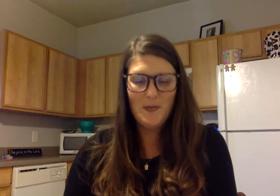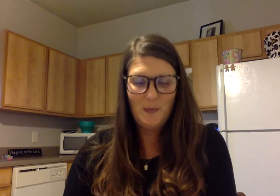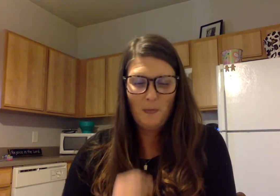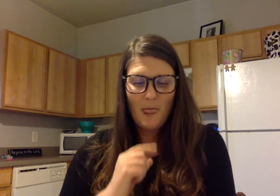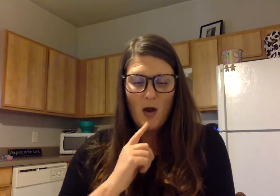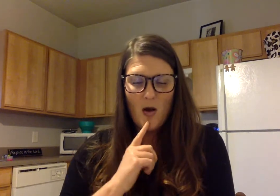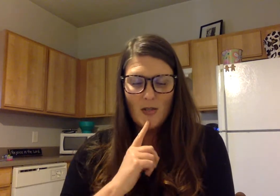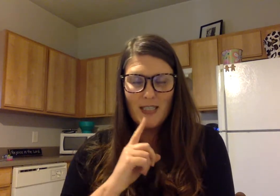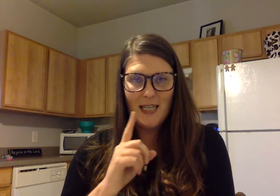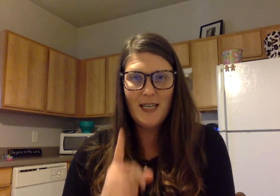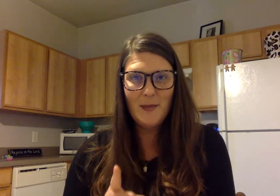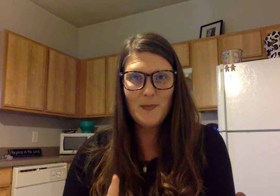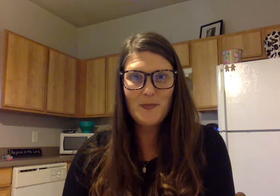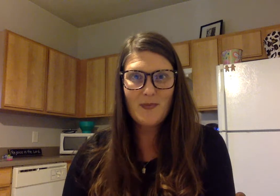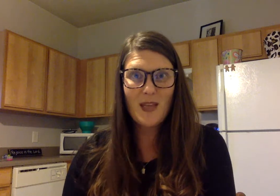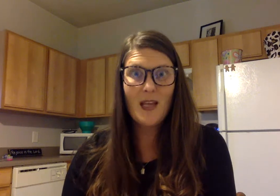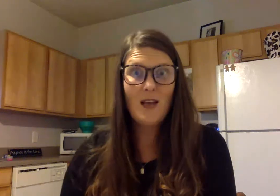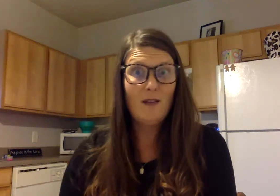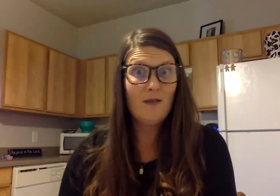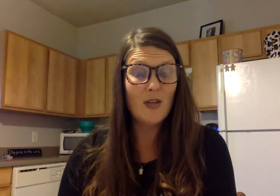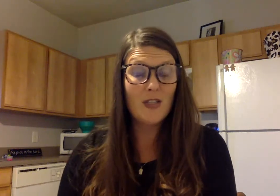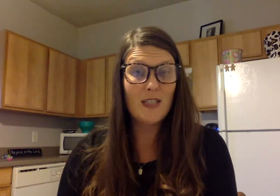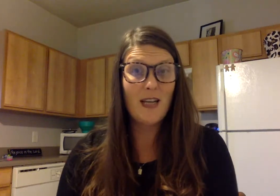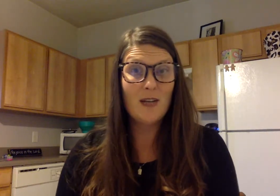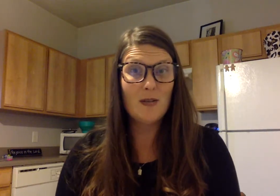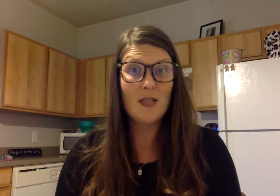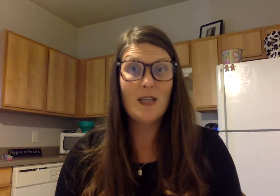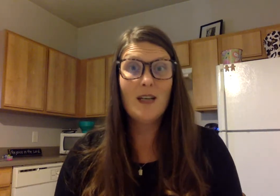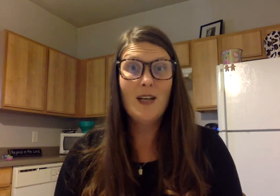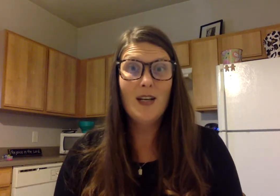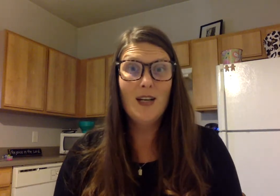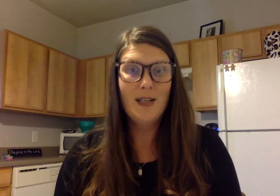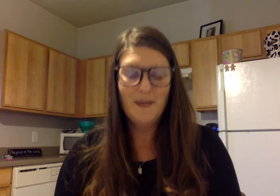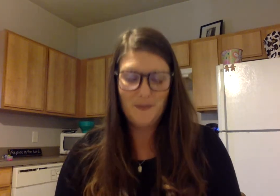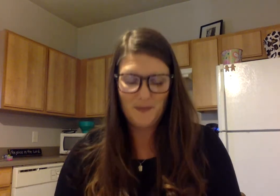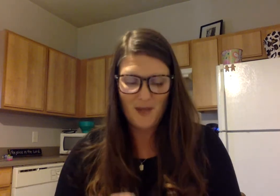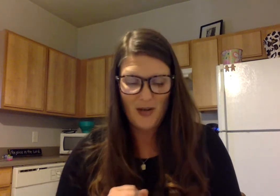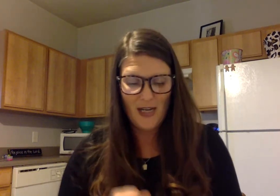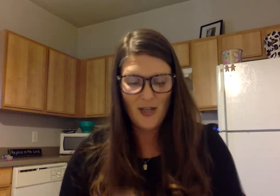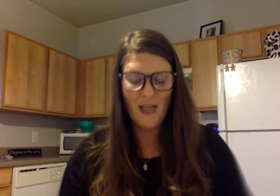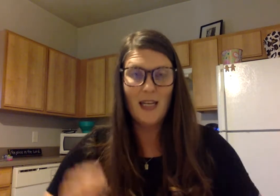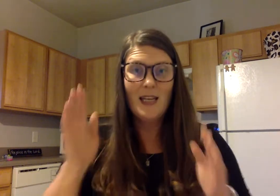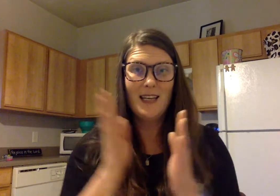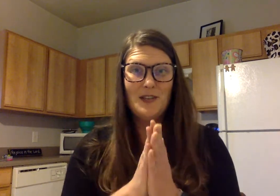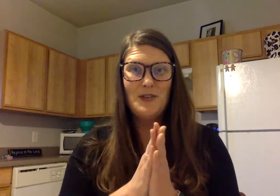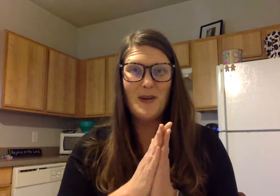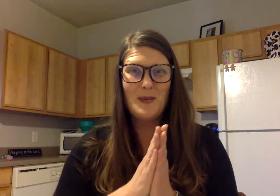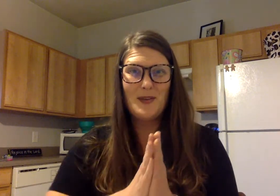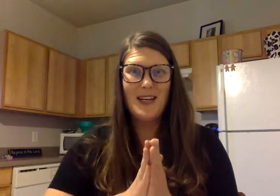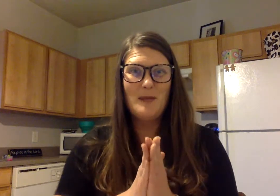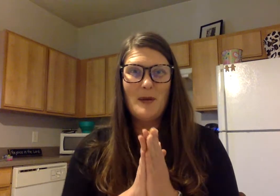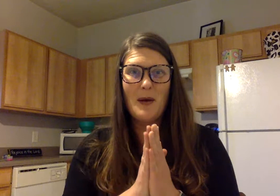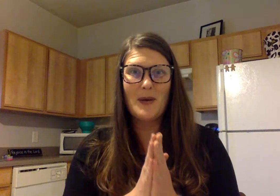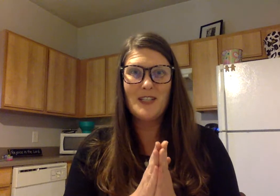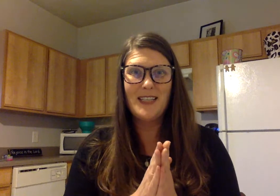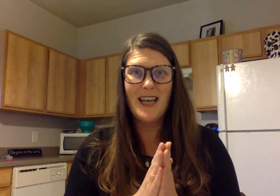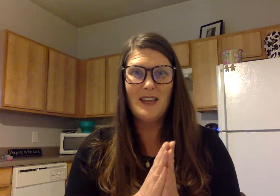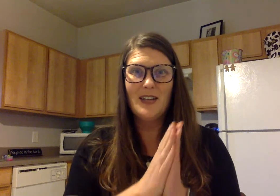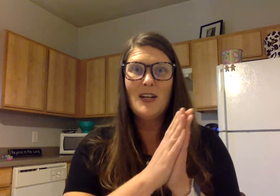haunted our sound all right good get your choppers ready to put my words together